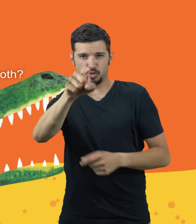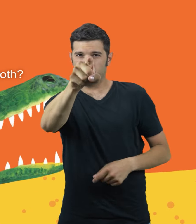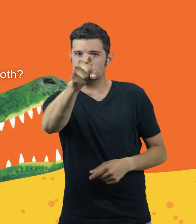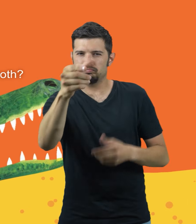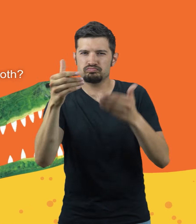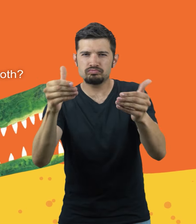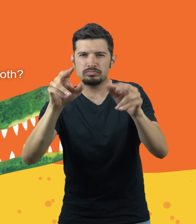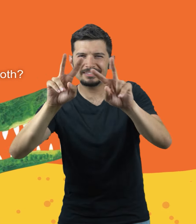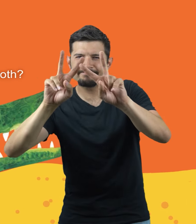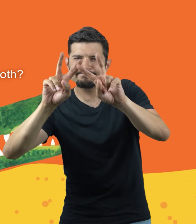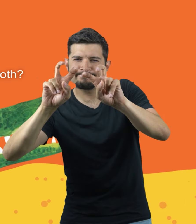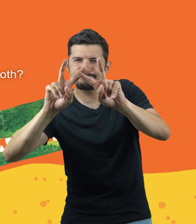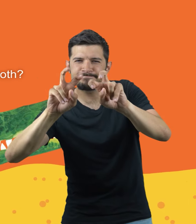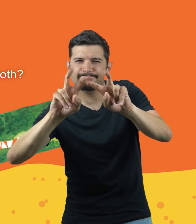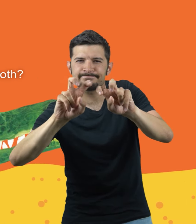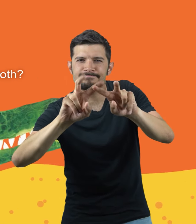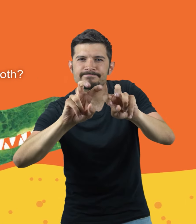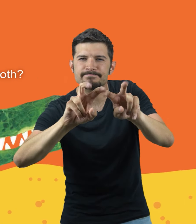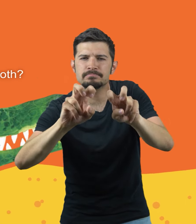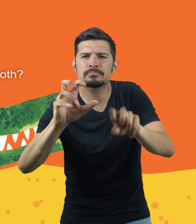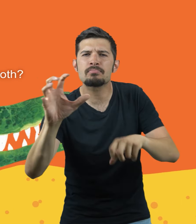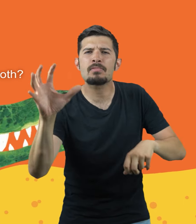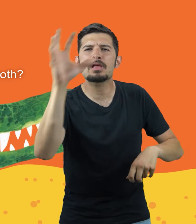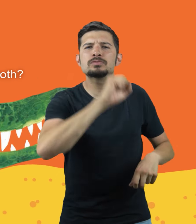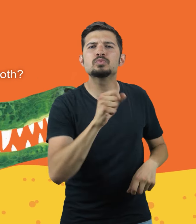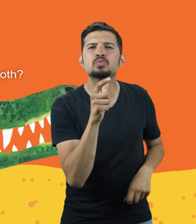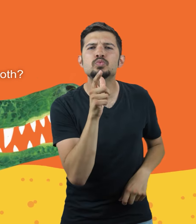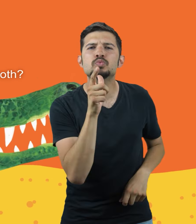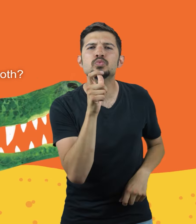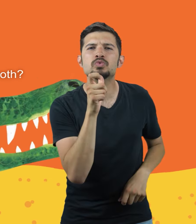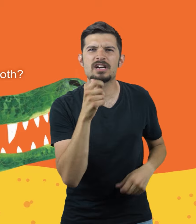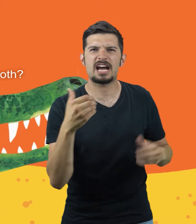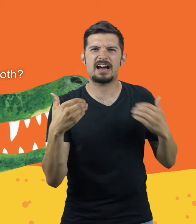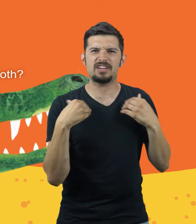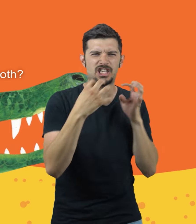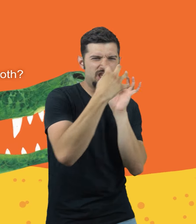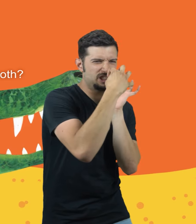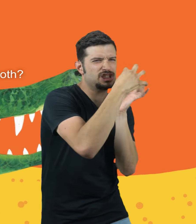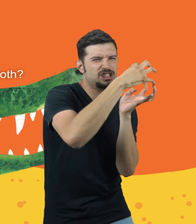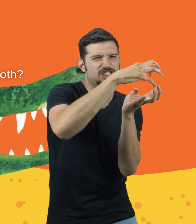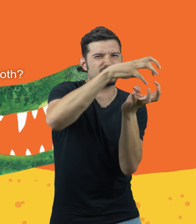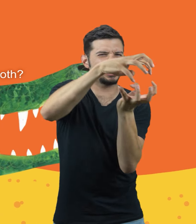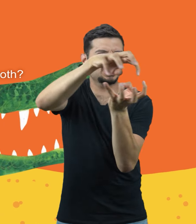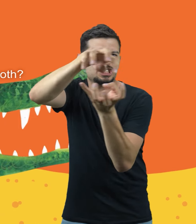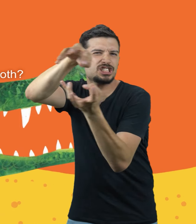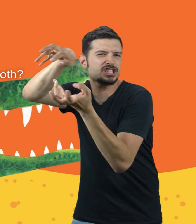Be a sleuth? Guess who grins from tooth to tooth?